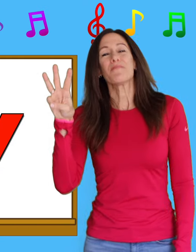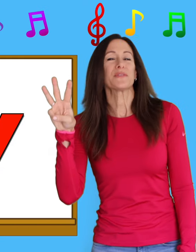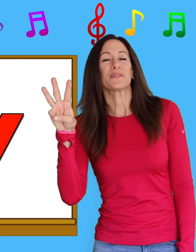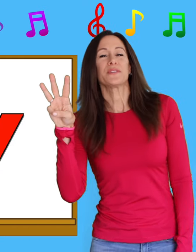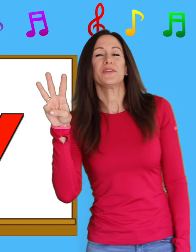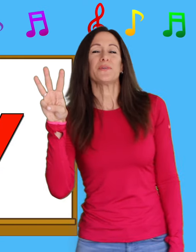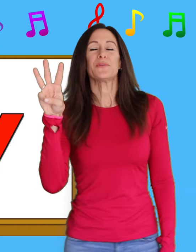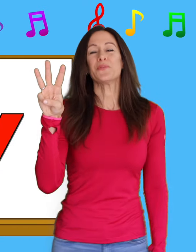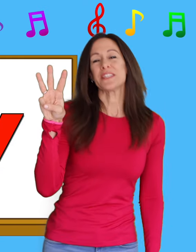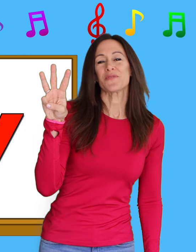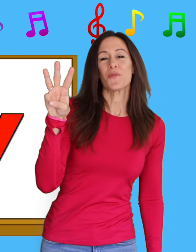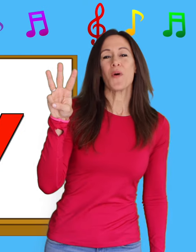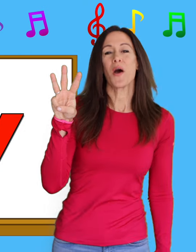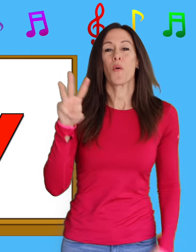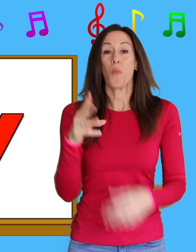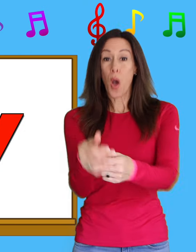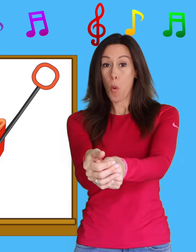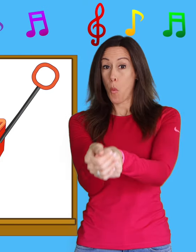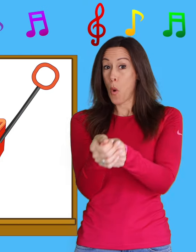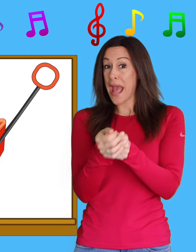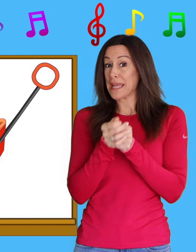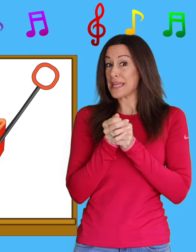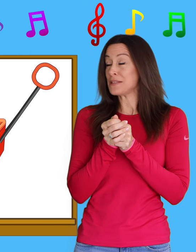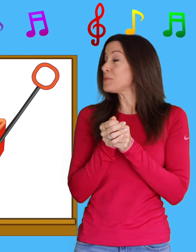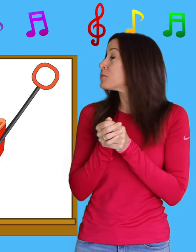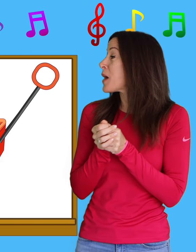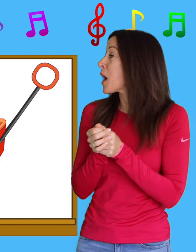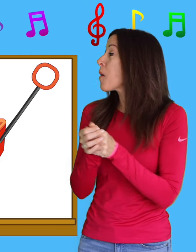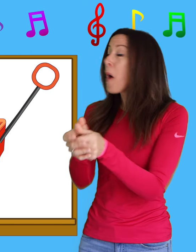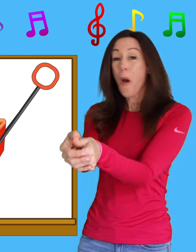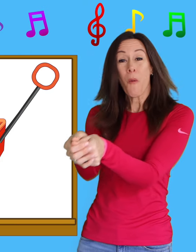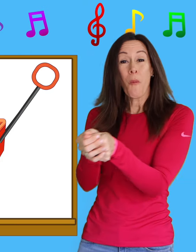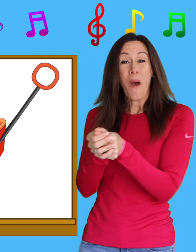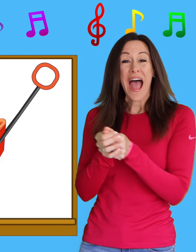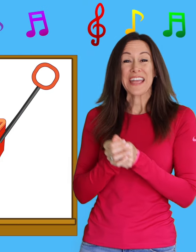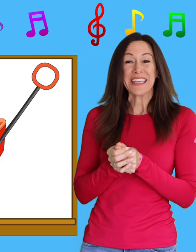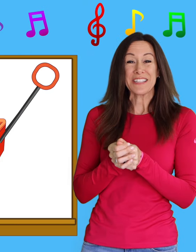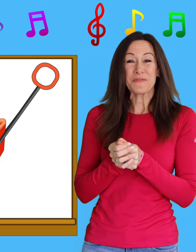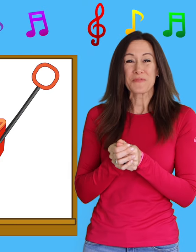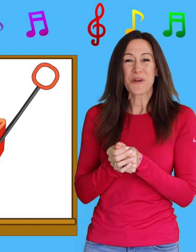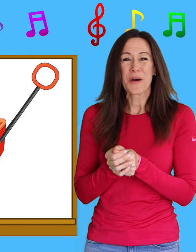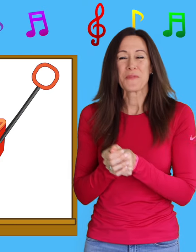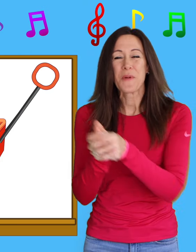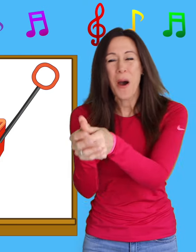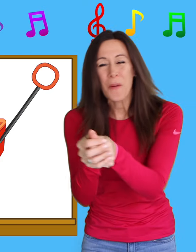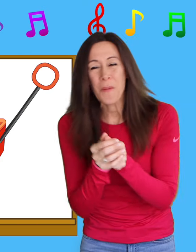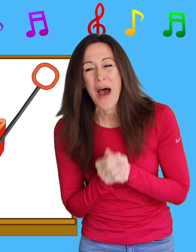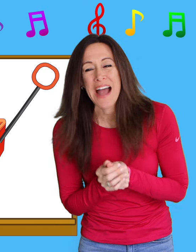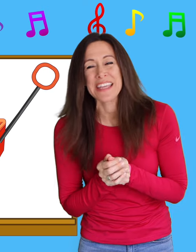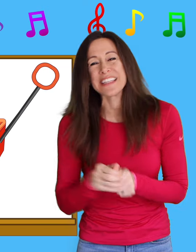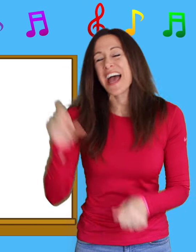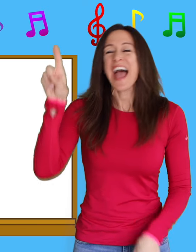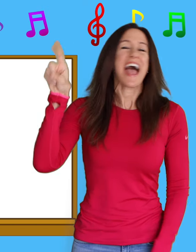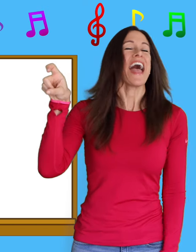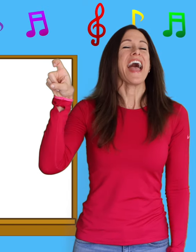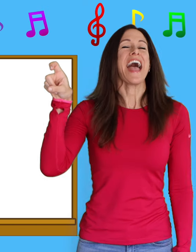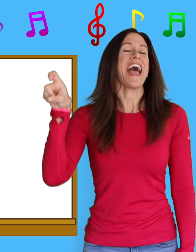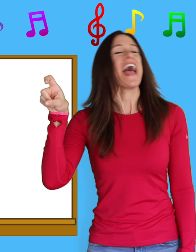W is for w-w-wagon, w-w-wagon, w-w-w-wagon. X